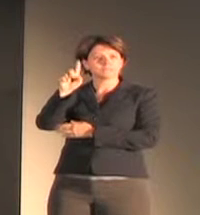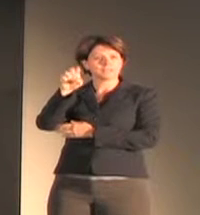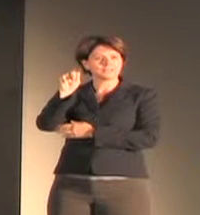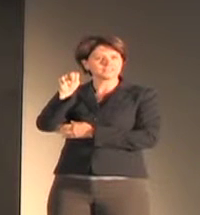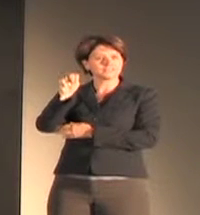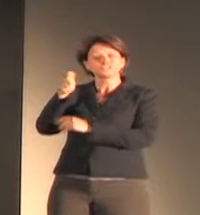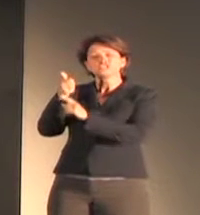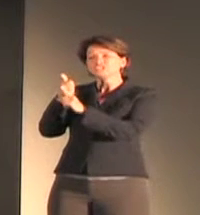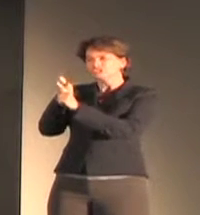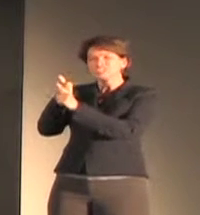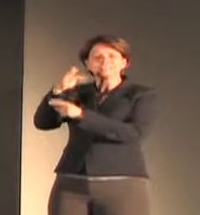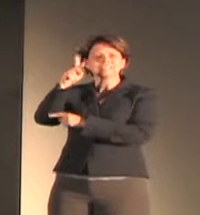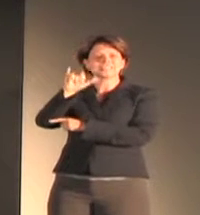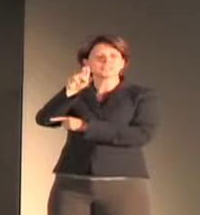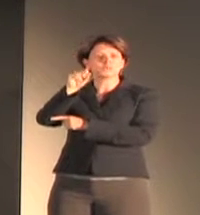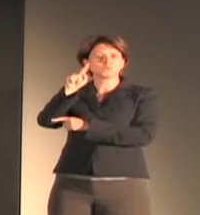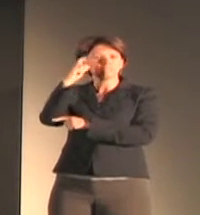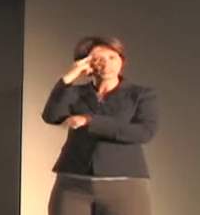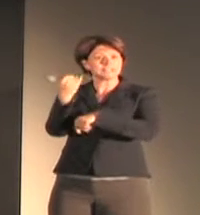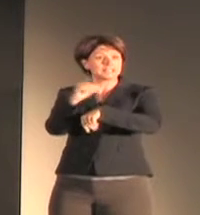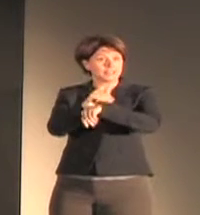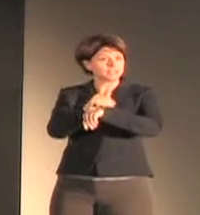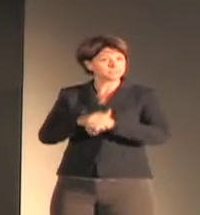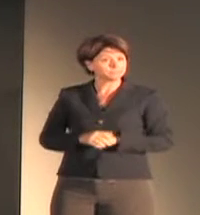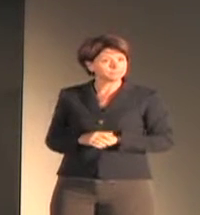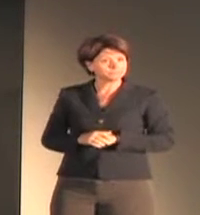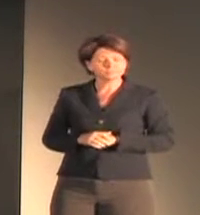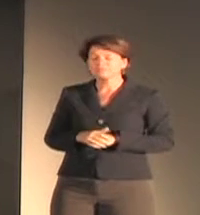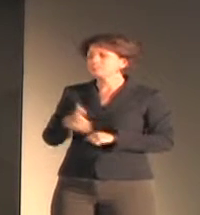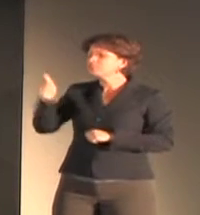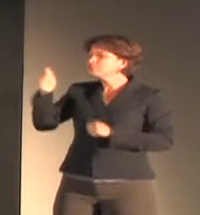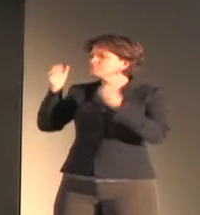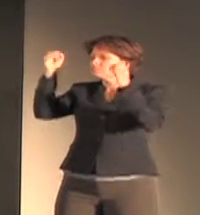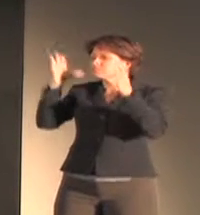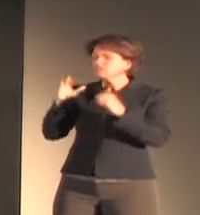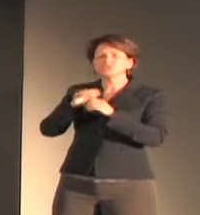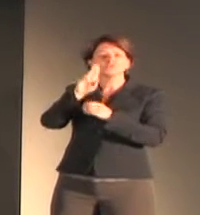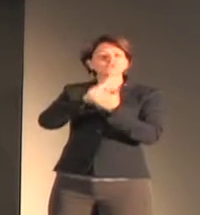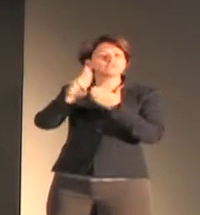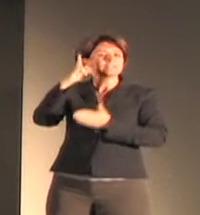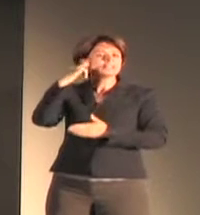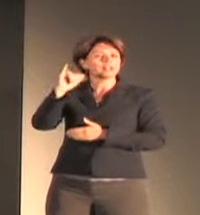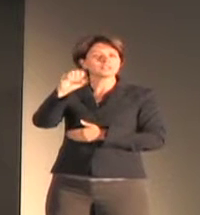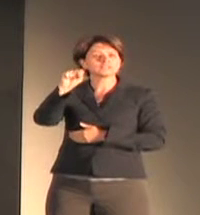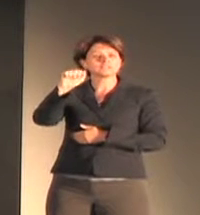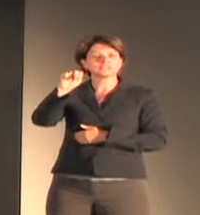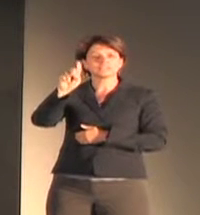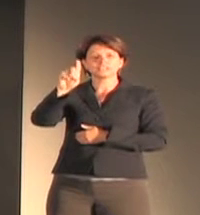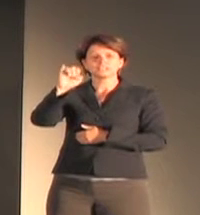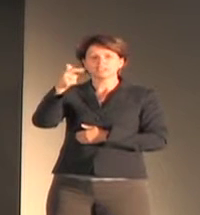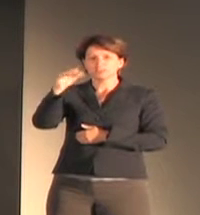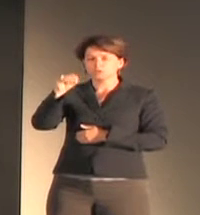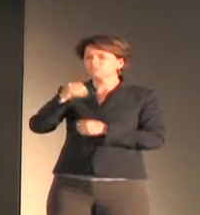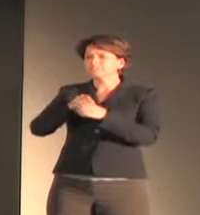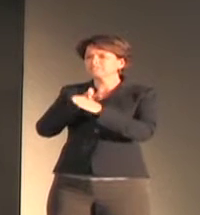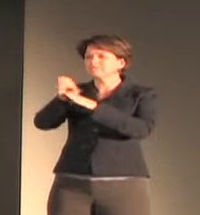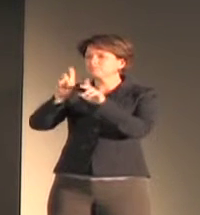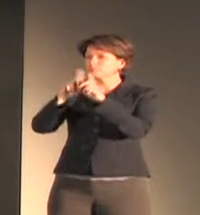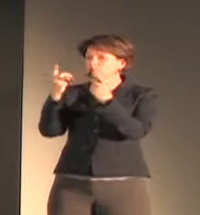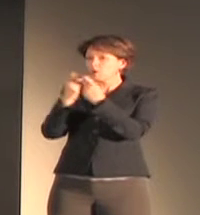at the University of California, San Diego, in the Department of Communication, where she is also Associate Dean for